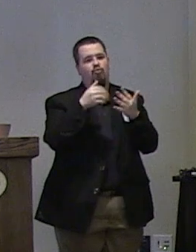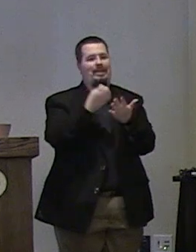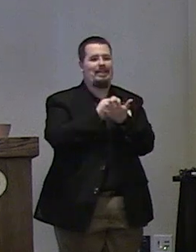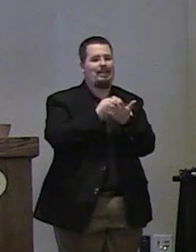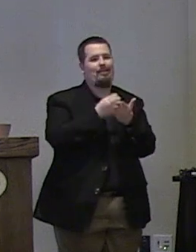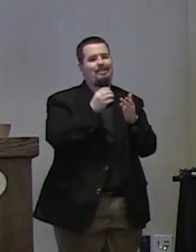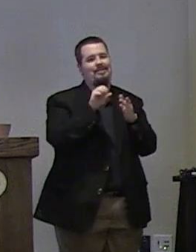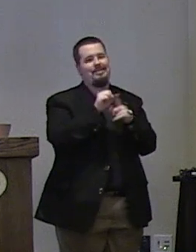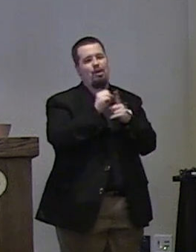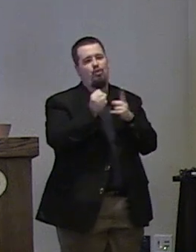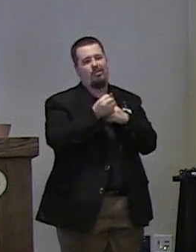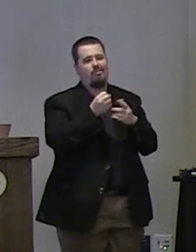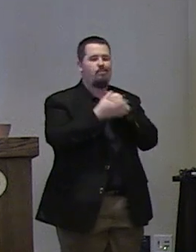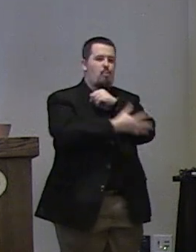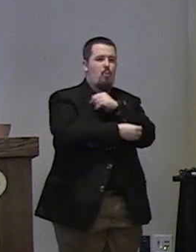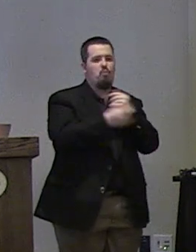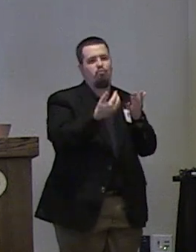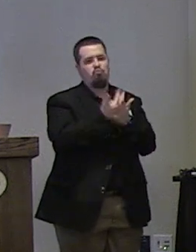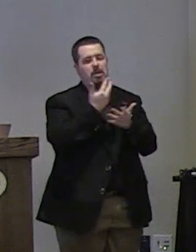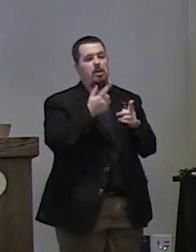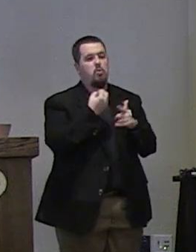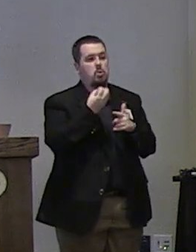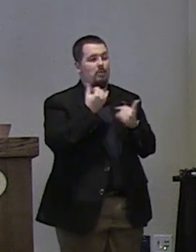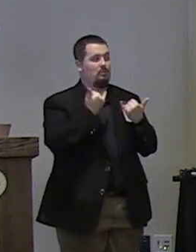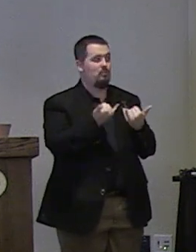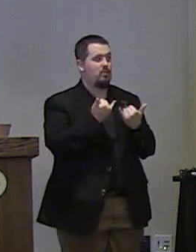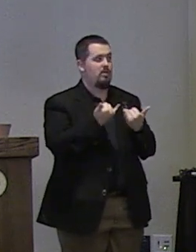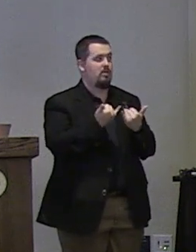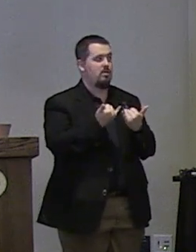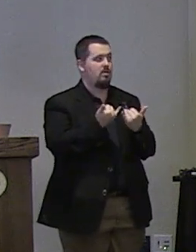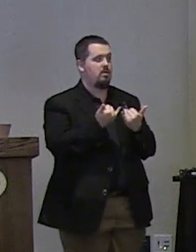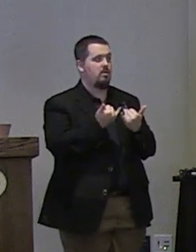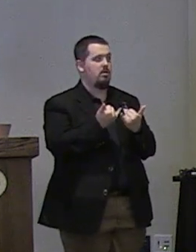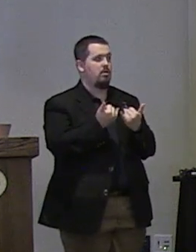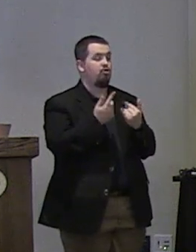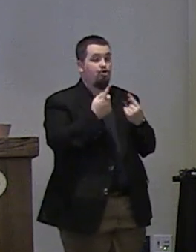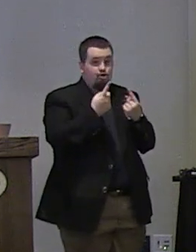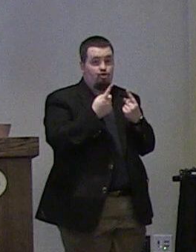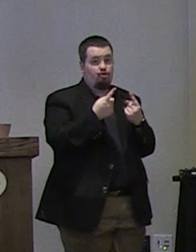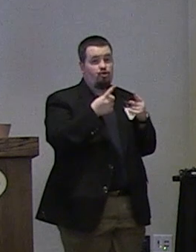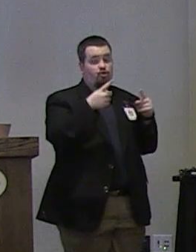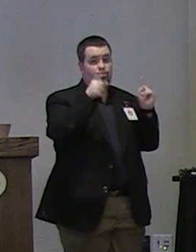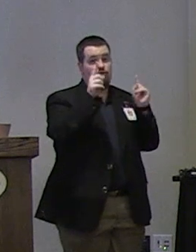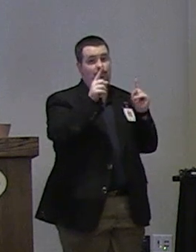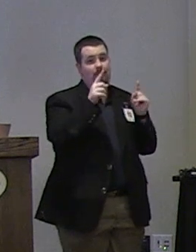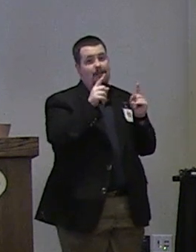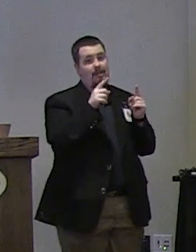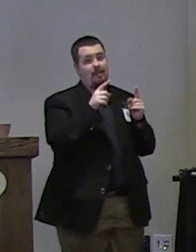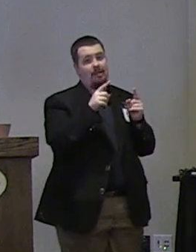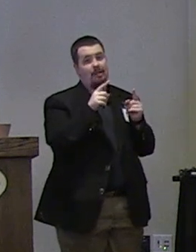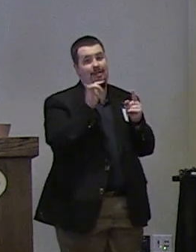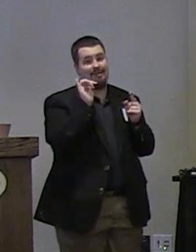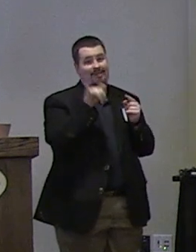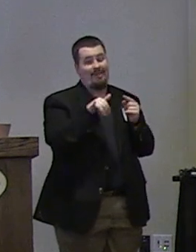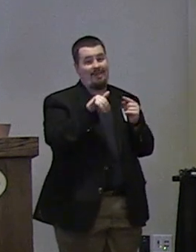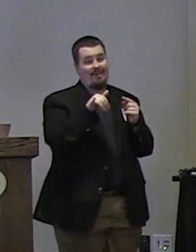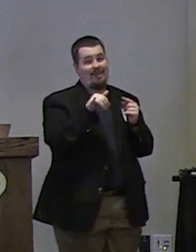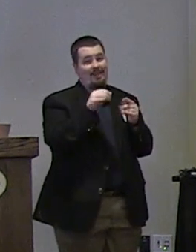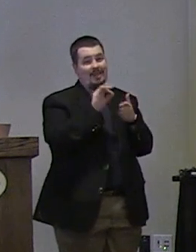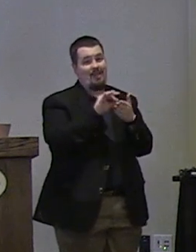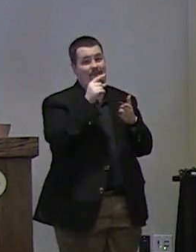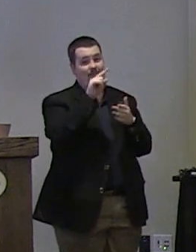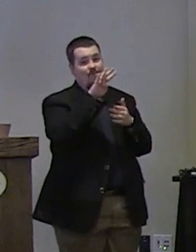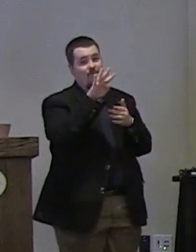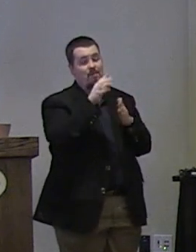status and currently the achievement is that accountability pack accounts for